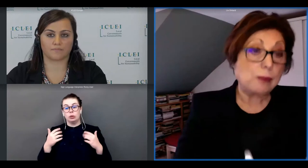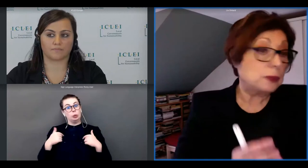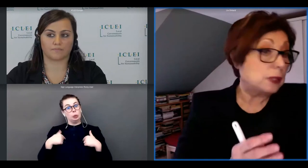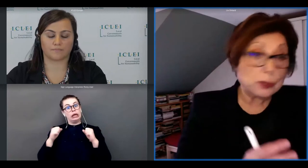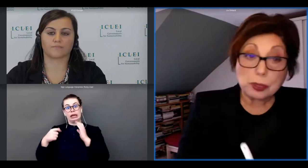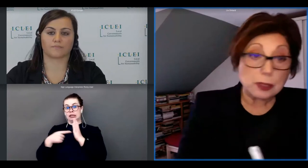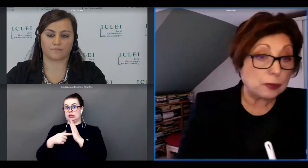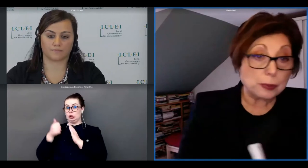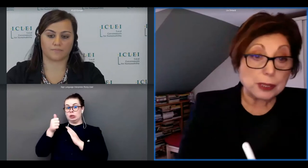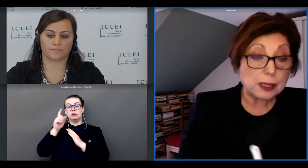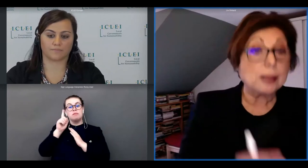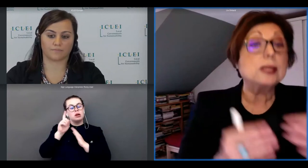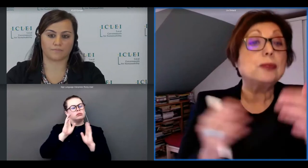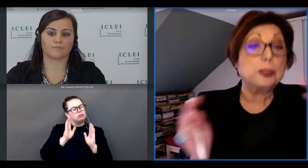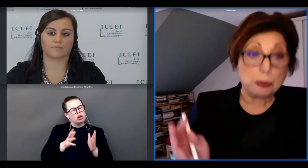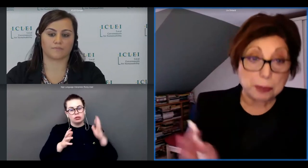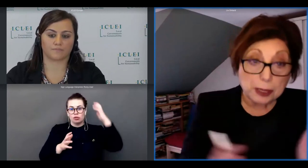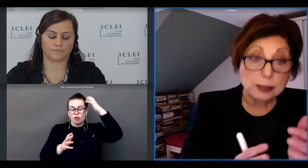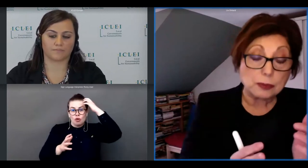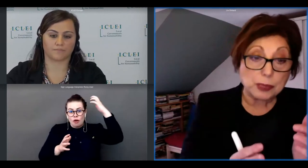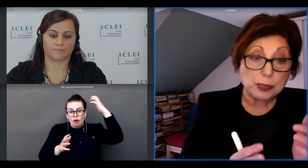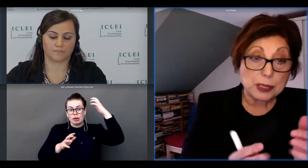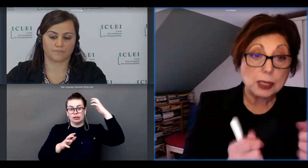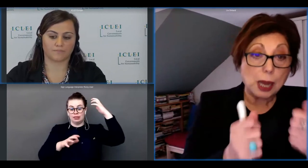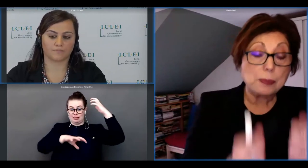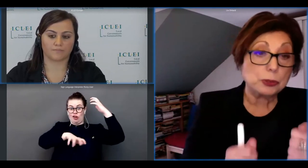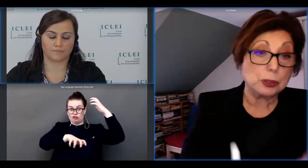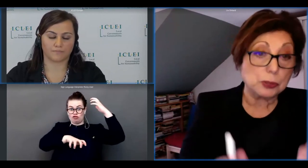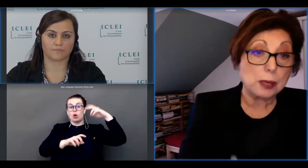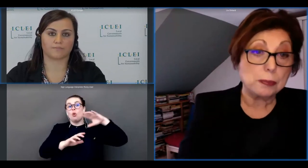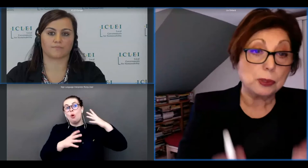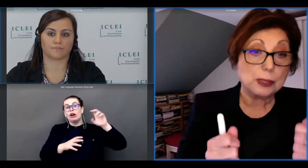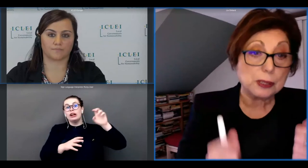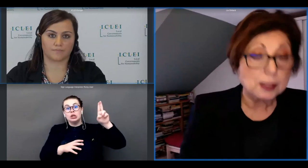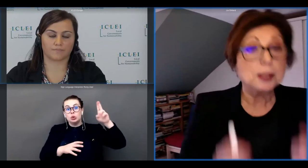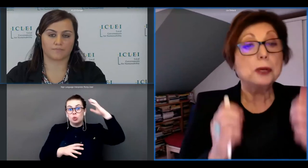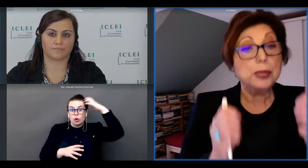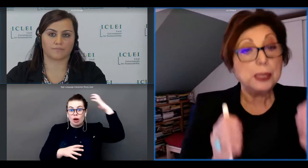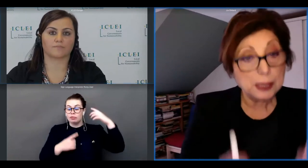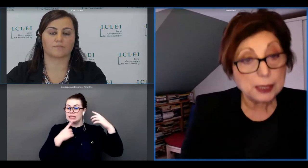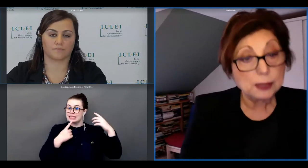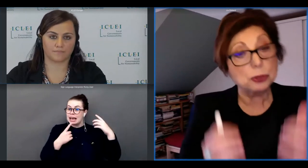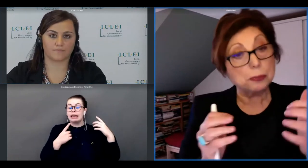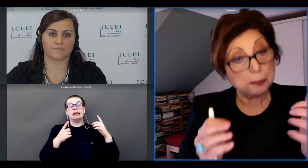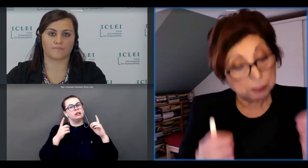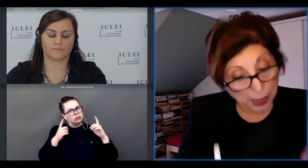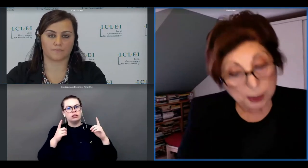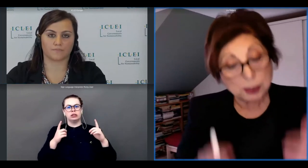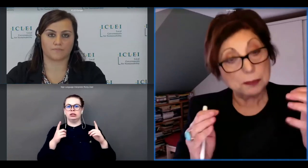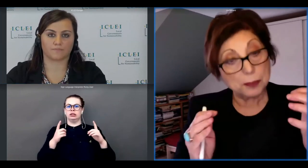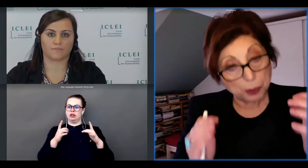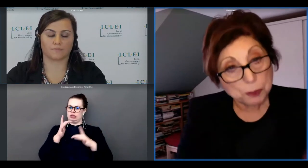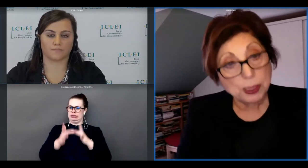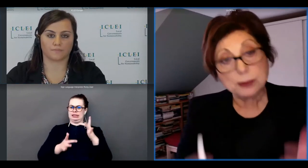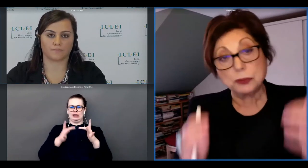have national governments and even european governments coming to the table and saying we need to make